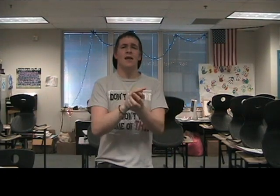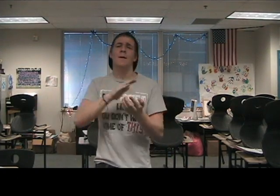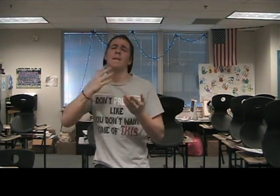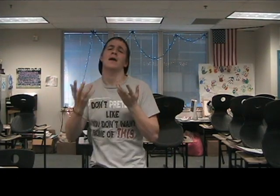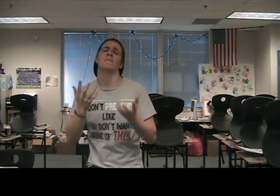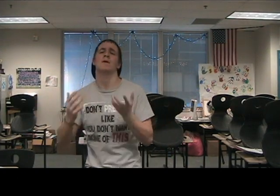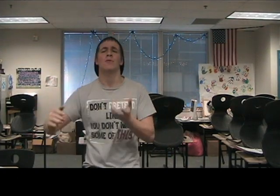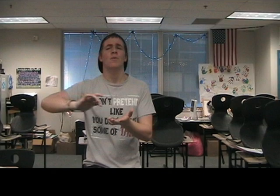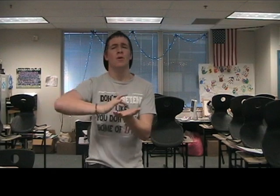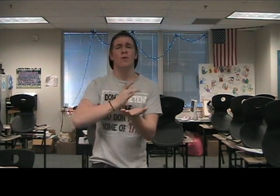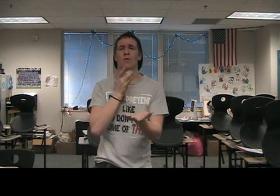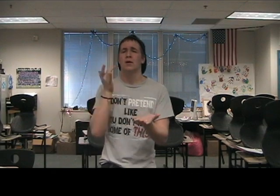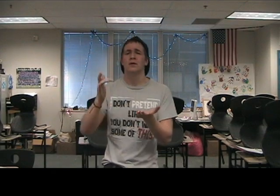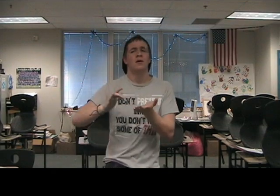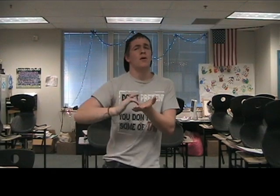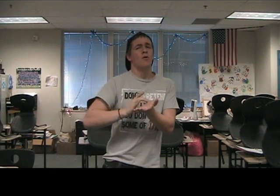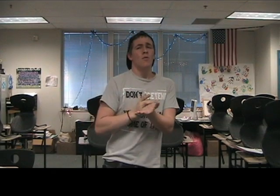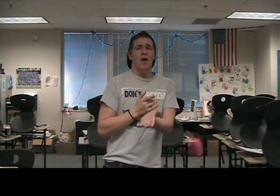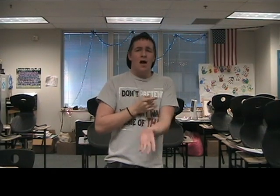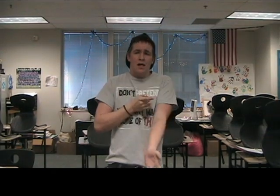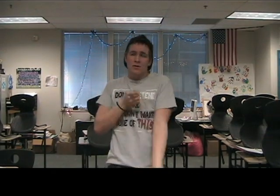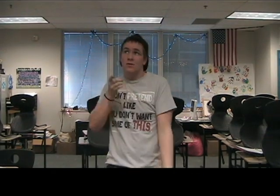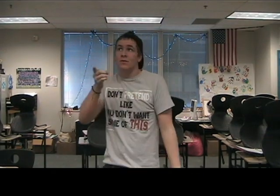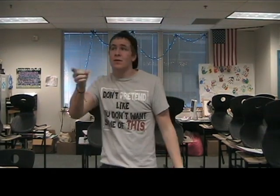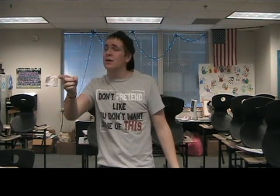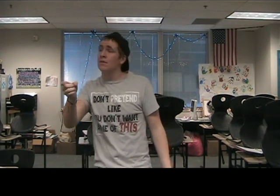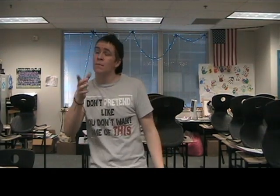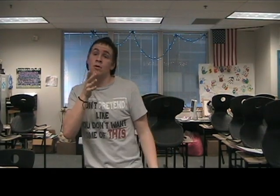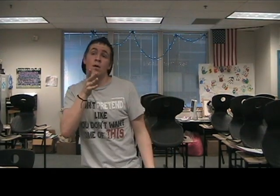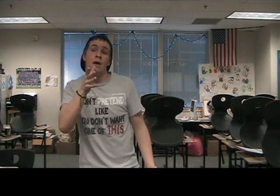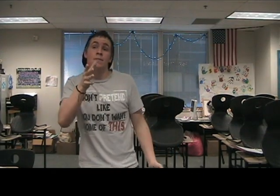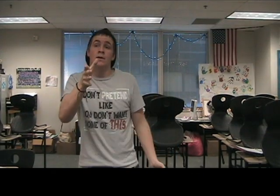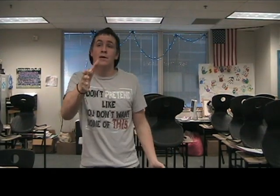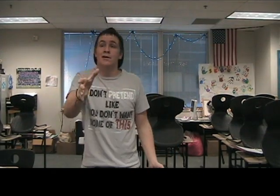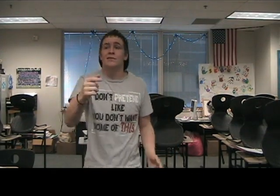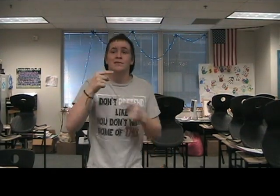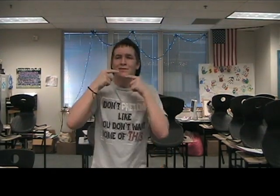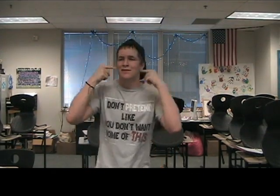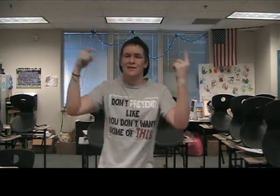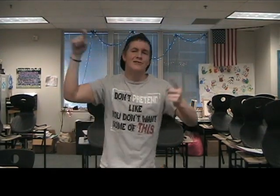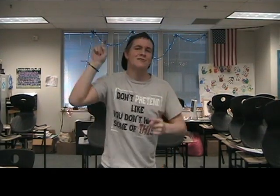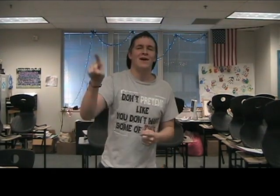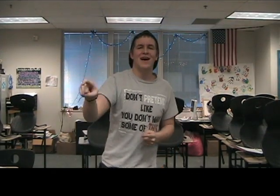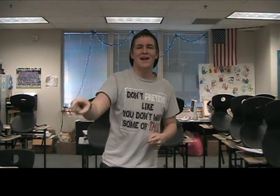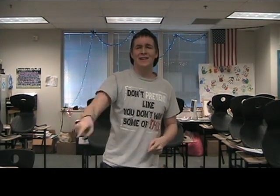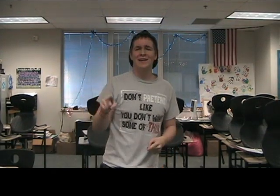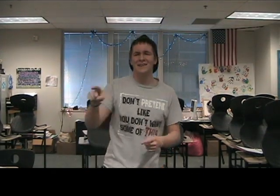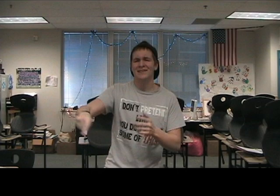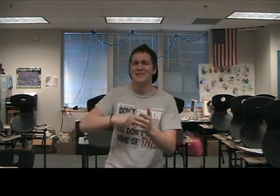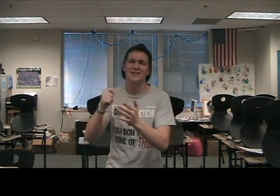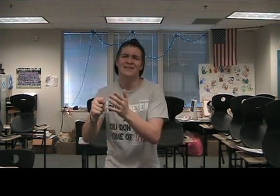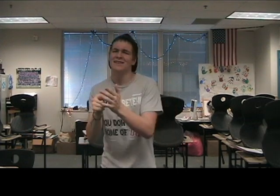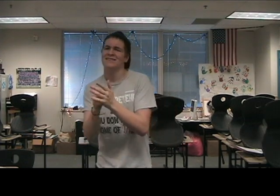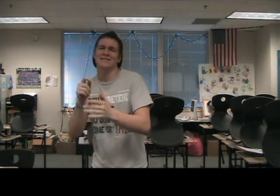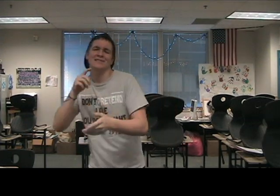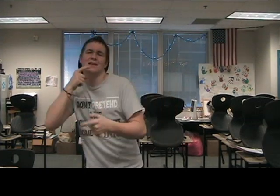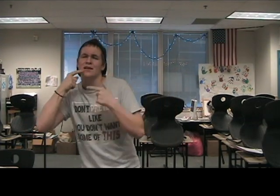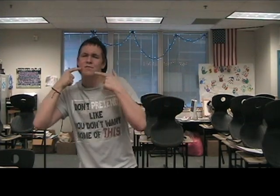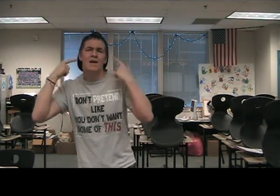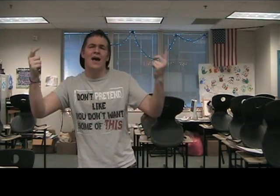And maybe every once in a while, you'll give my grandma a reason to smile. Tis the season to